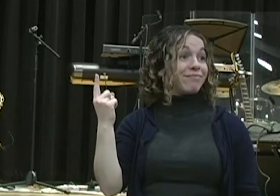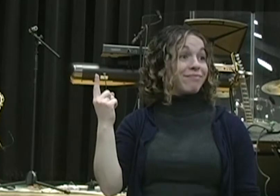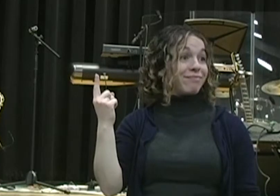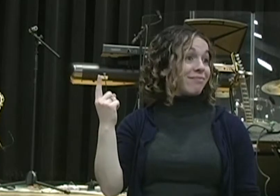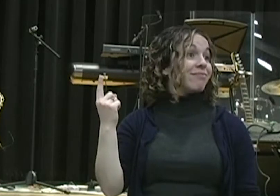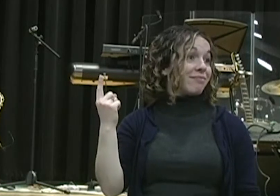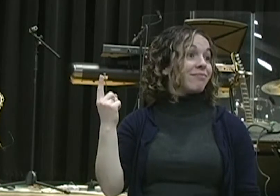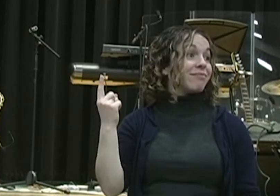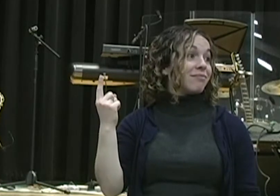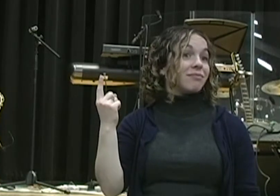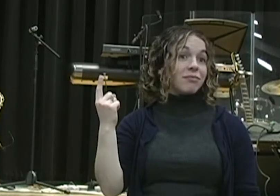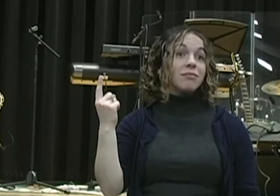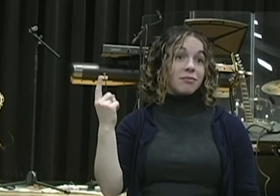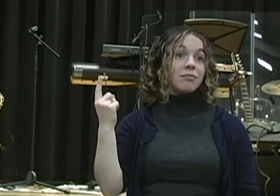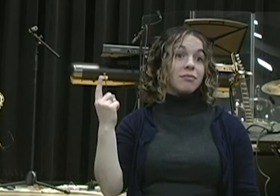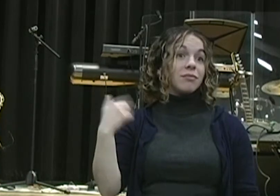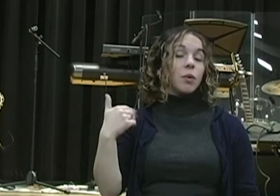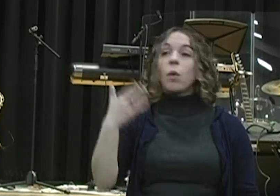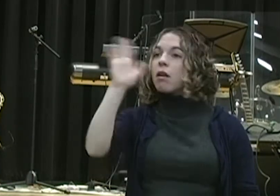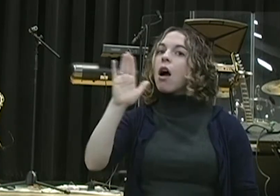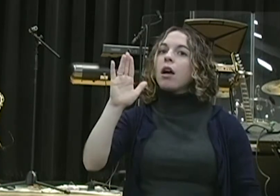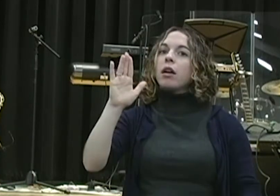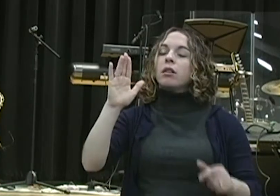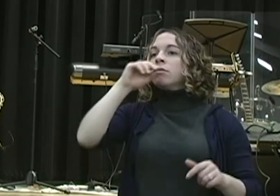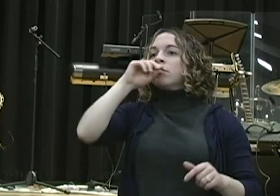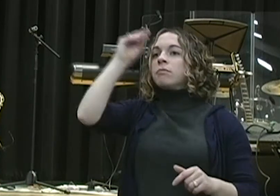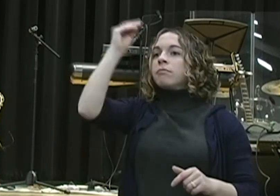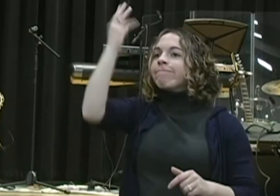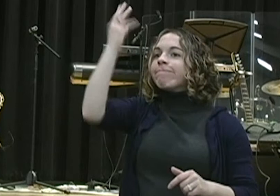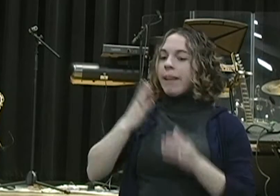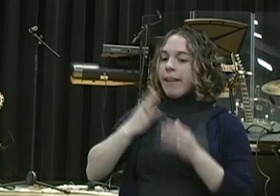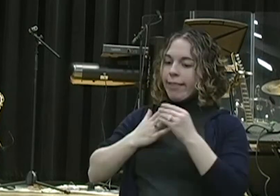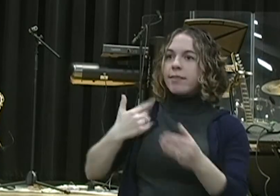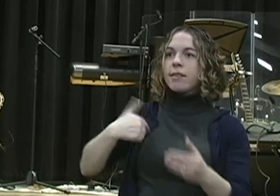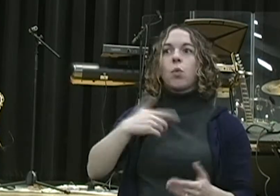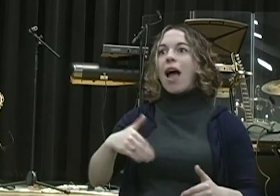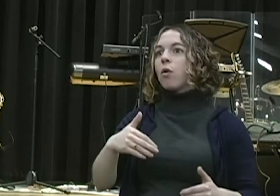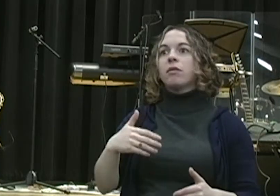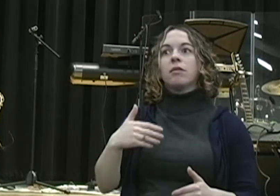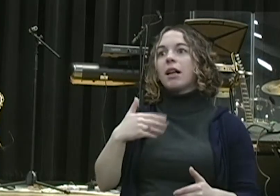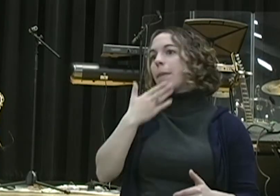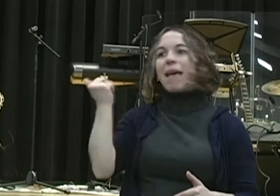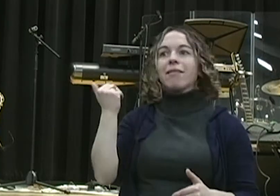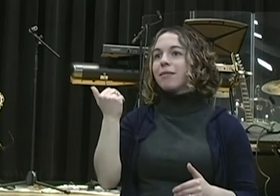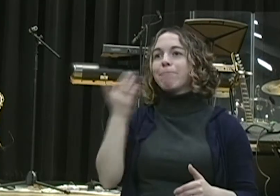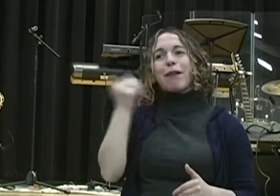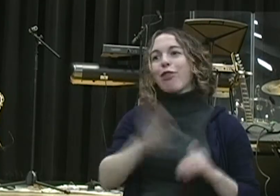God and one part of the blessing of God. And so he didn't eat meat, he didn't drink any